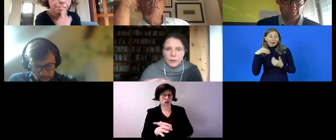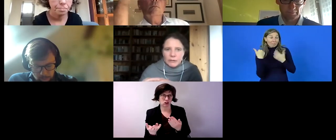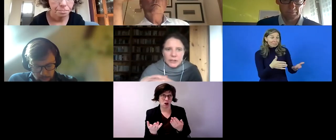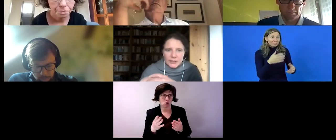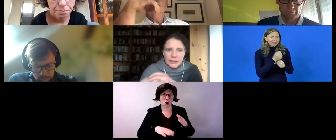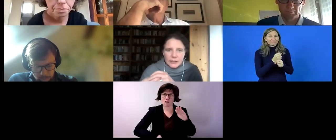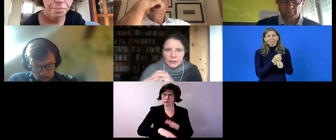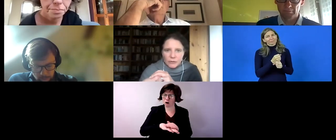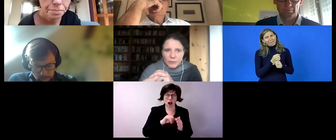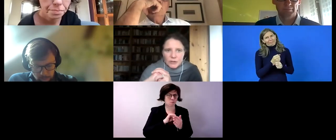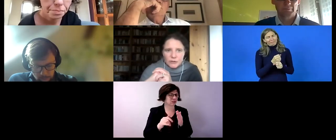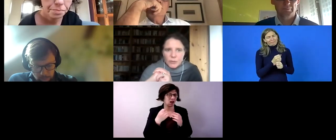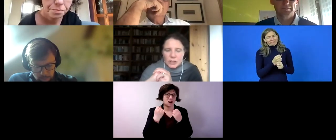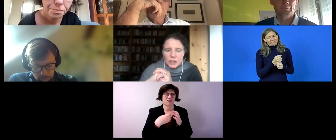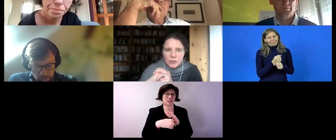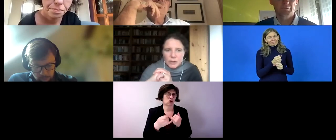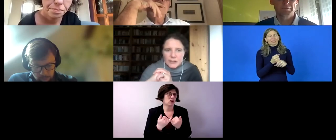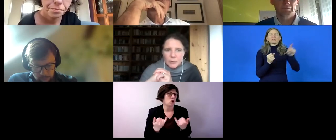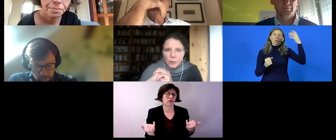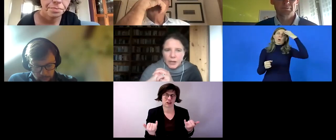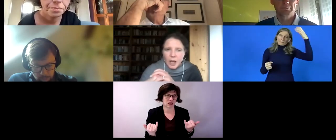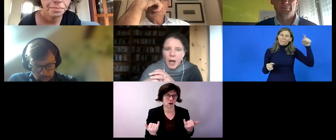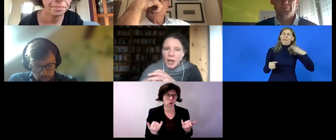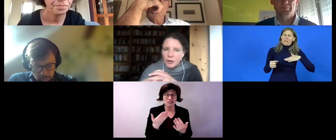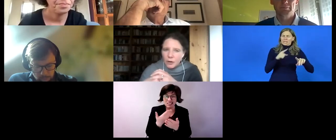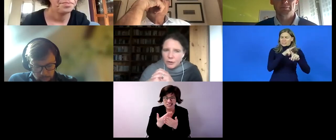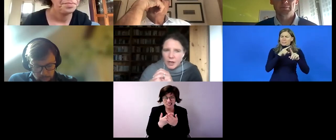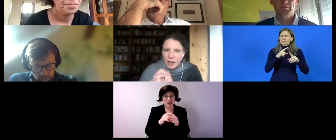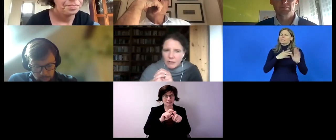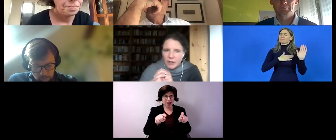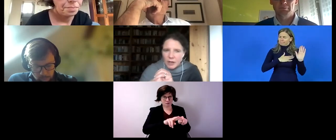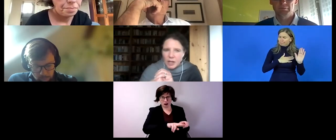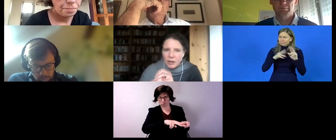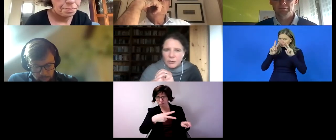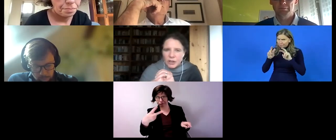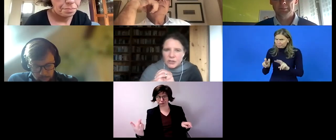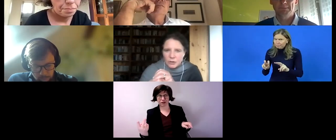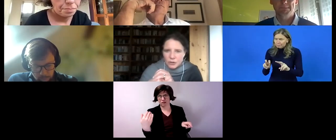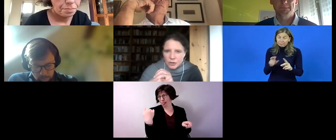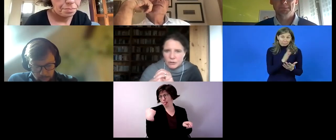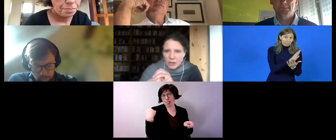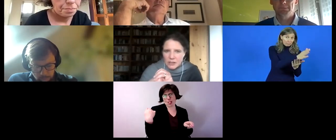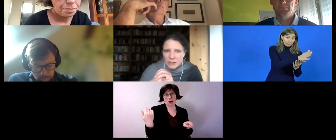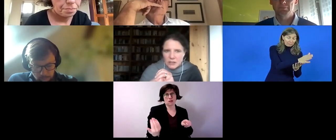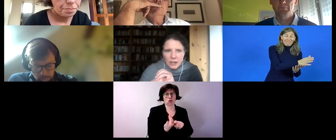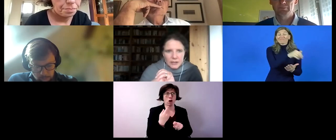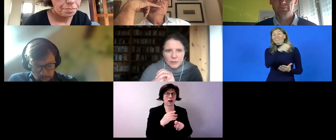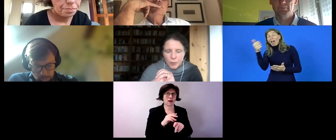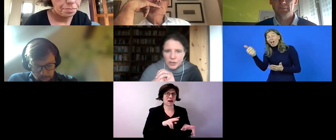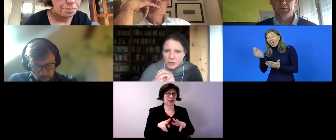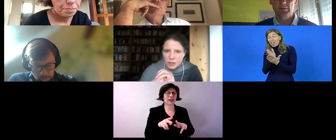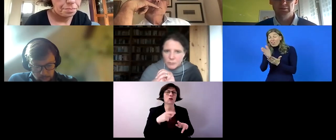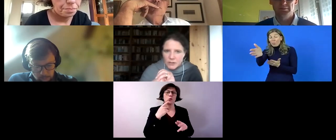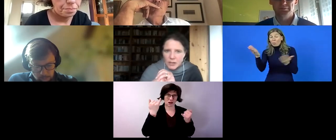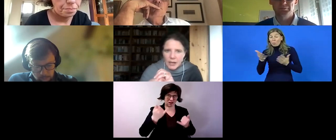that only recently the government have committed to exploring another area is that is underutilized is that of